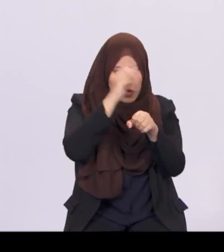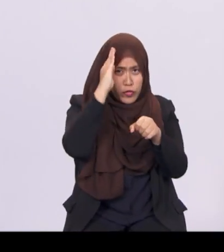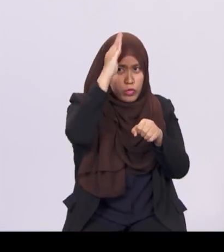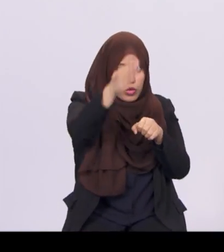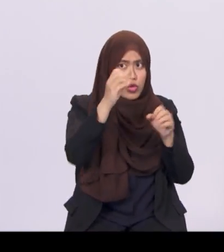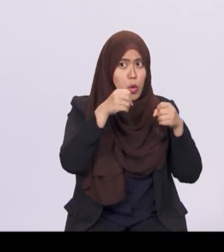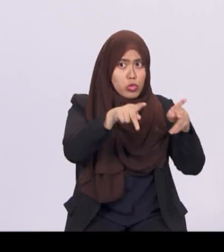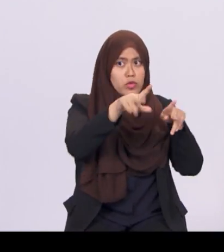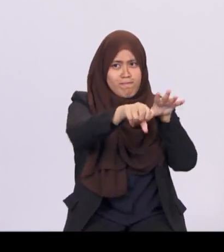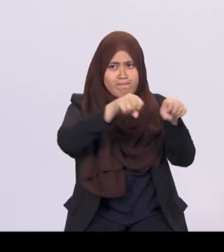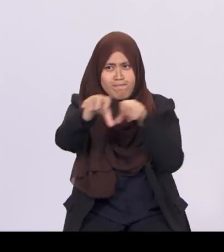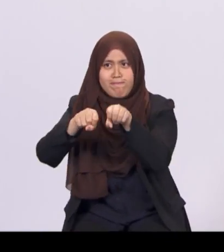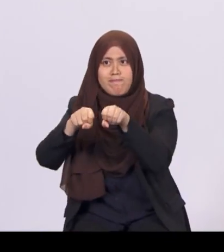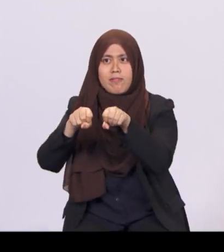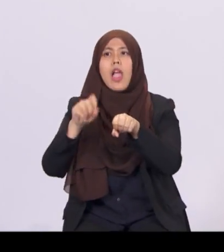I will address each of these in turn.